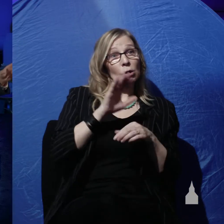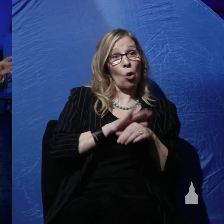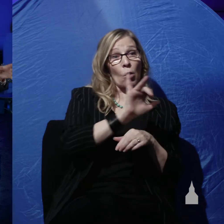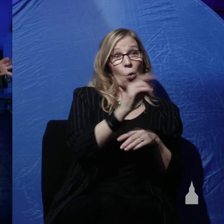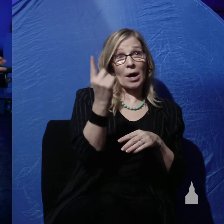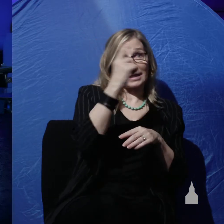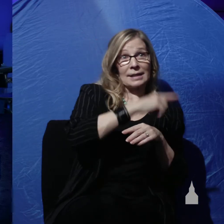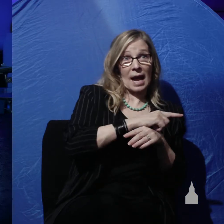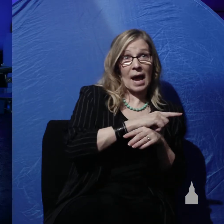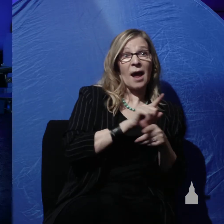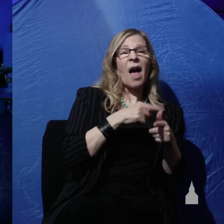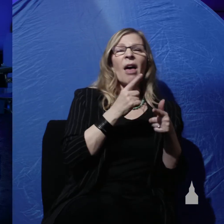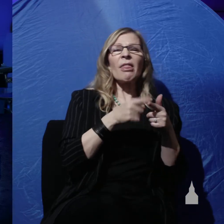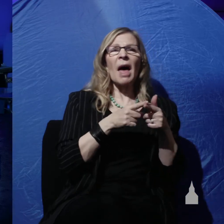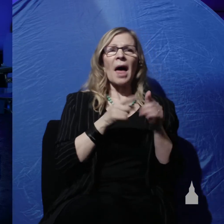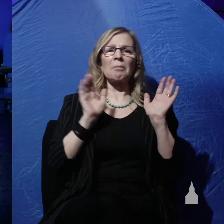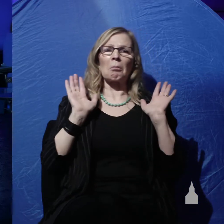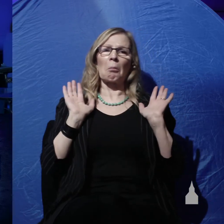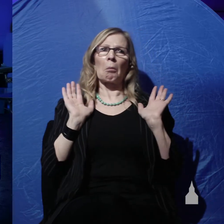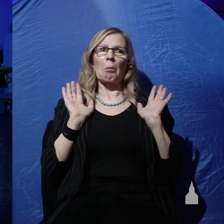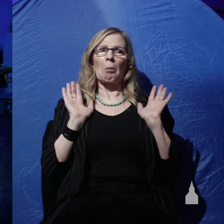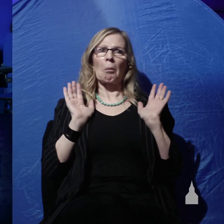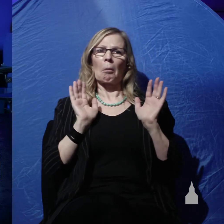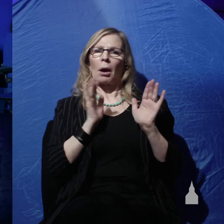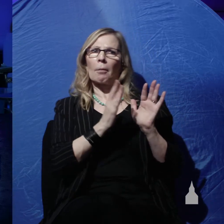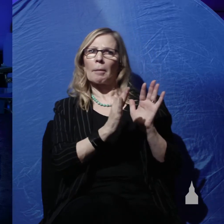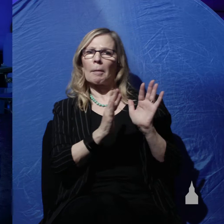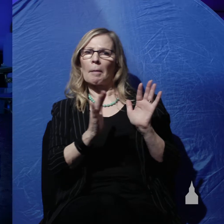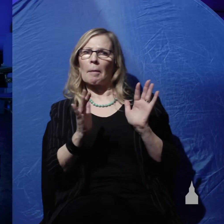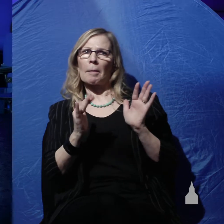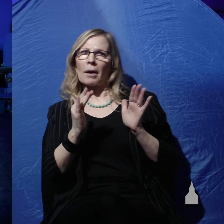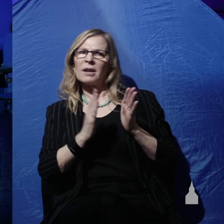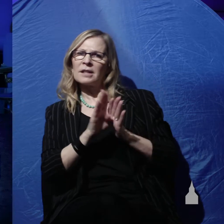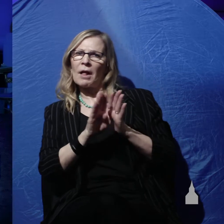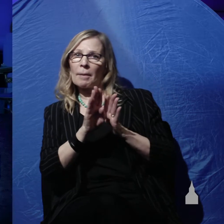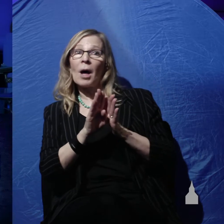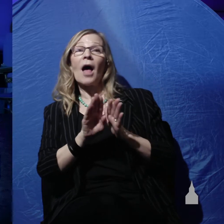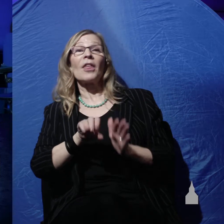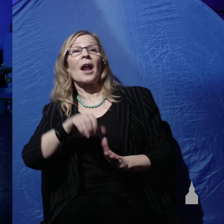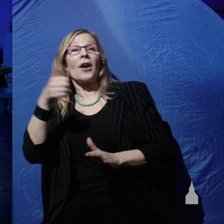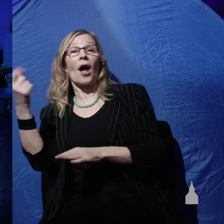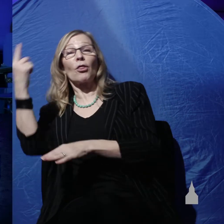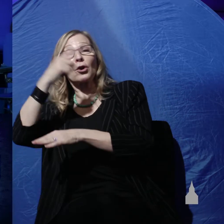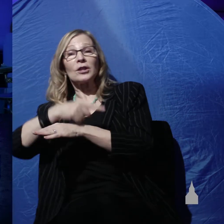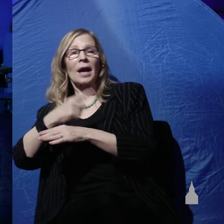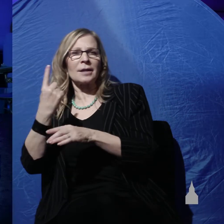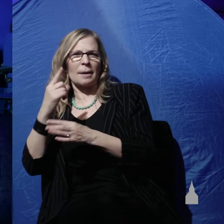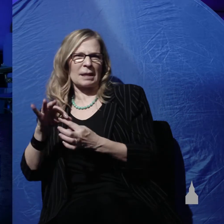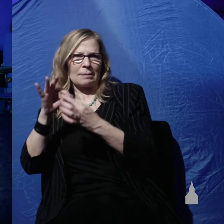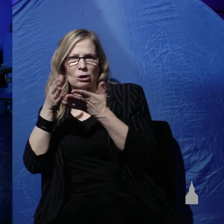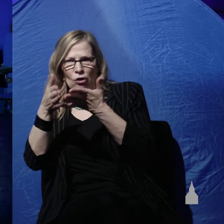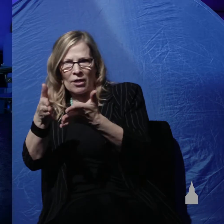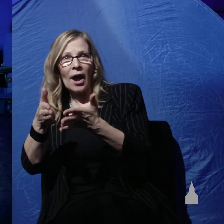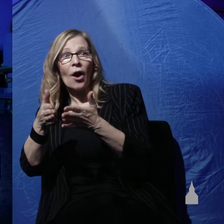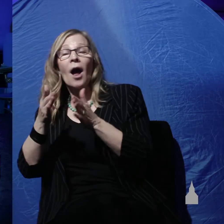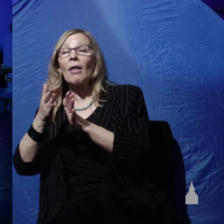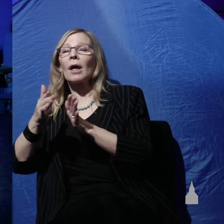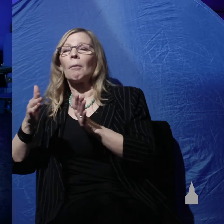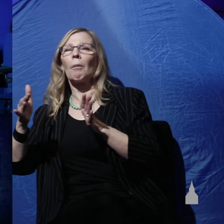And then things developed from that. And then he did another special thing on the next day. And then things developed. Others say,